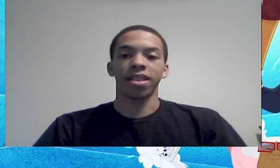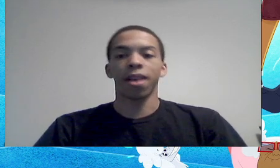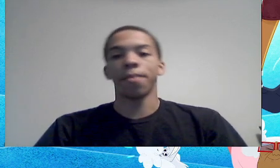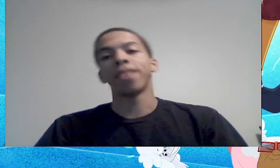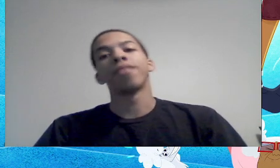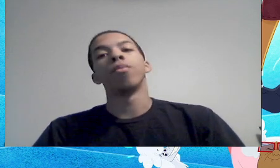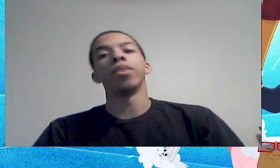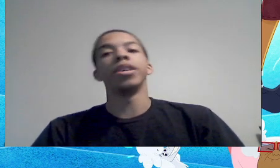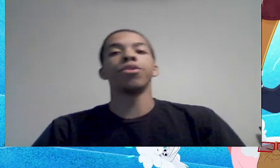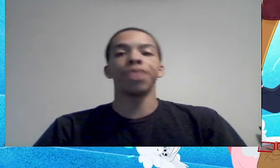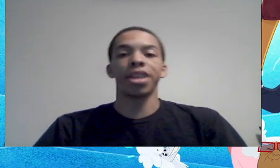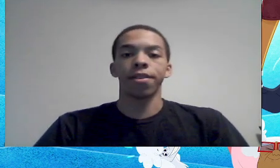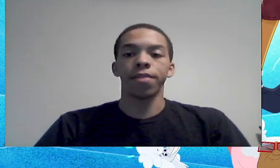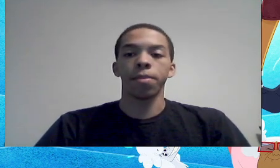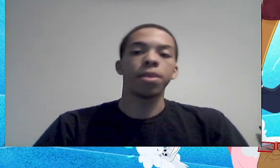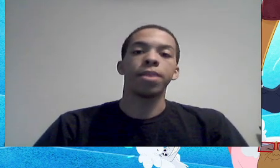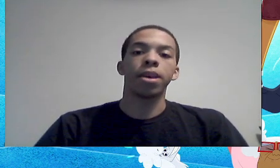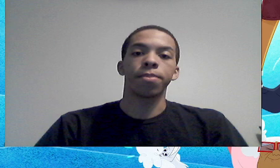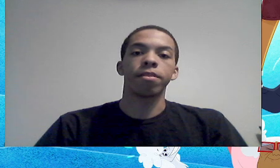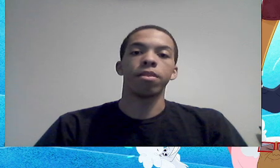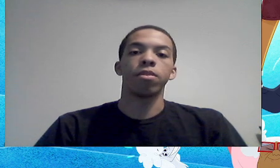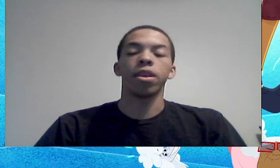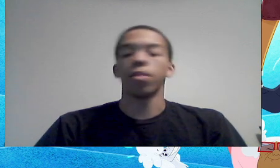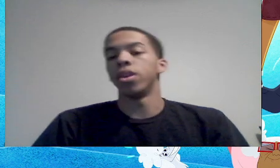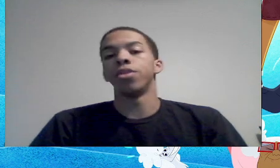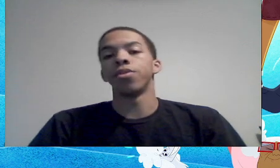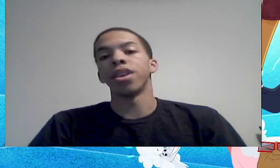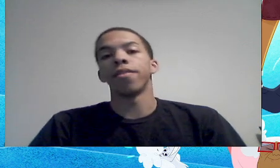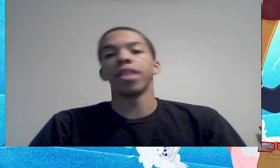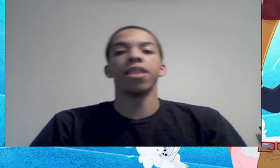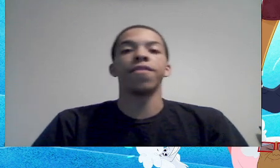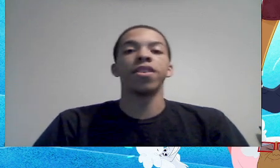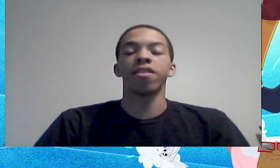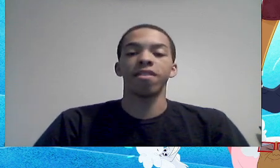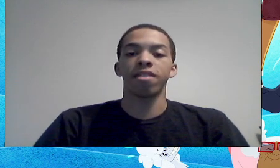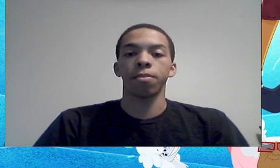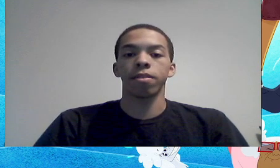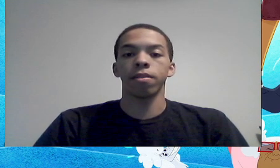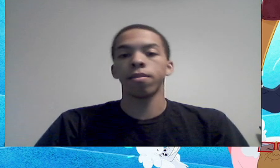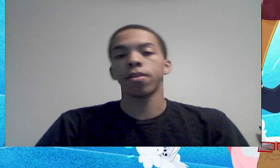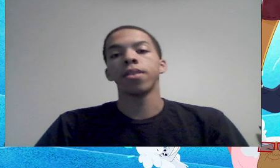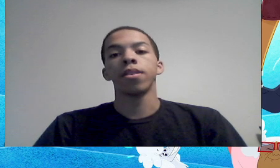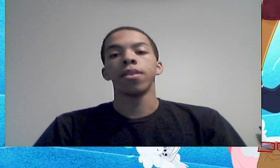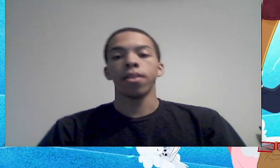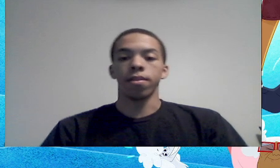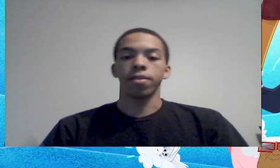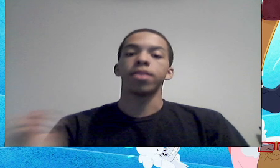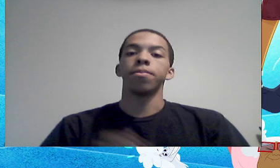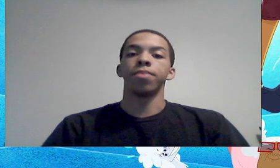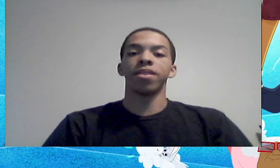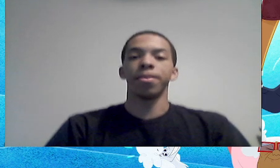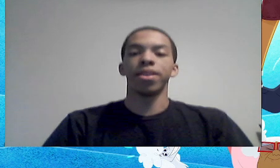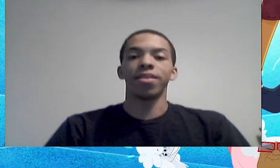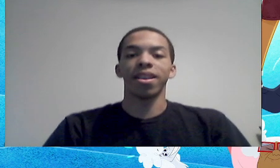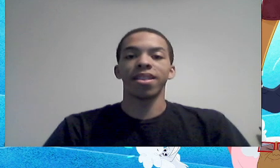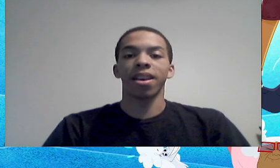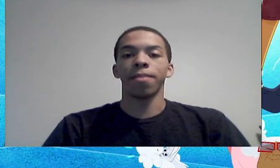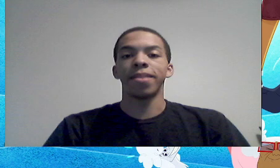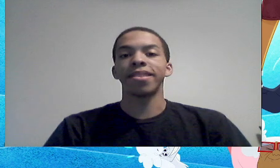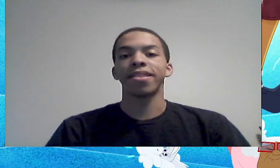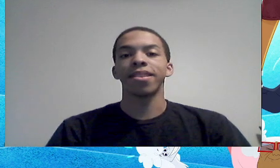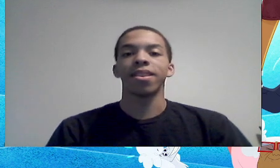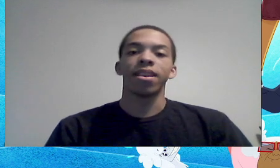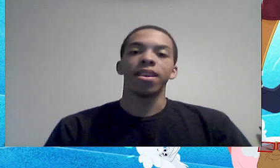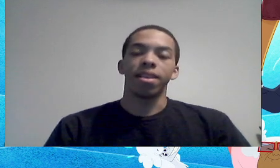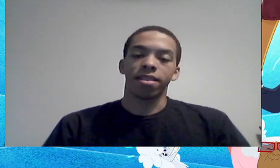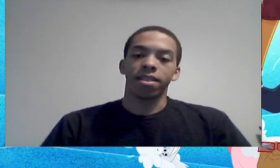let me know down in the comments, what did you think of the BB episode, and what did you think of the End of Innocence episode, please let me know down in the